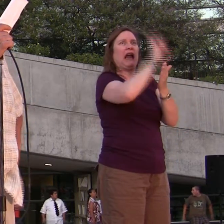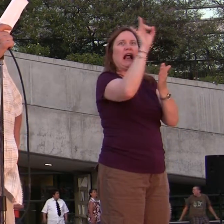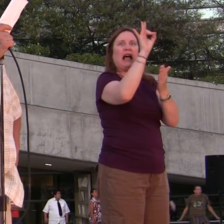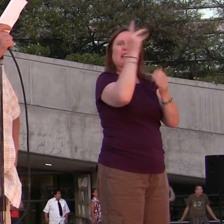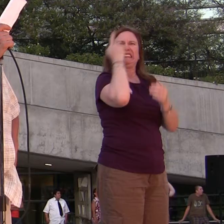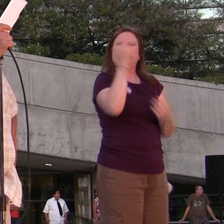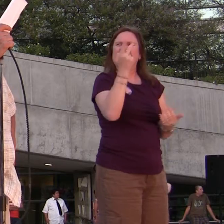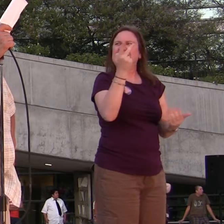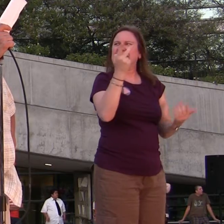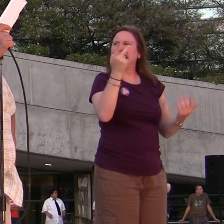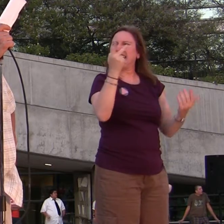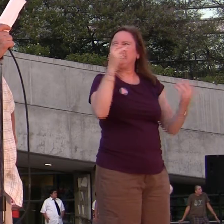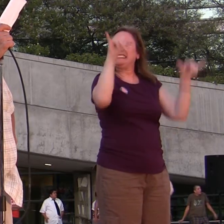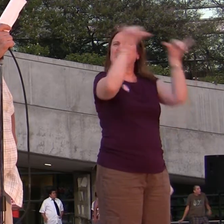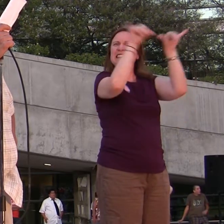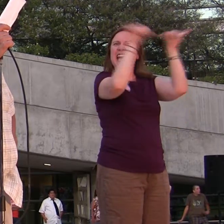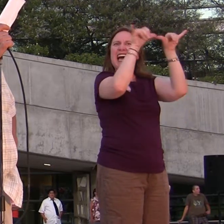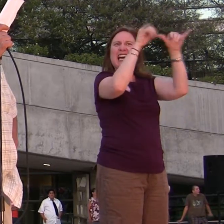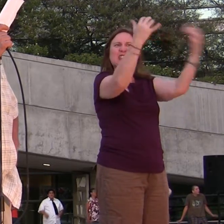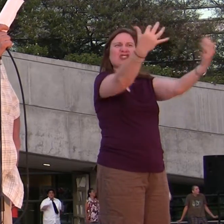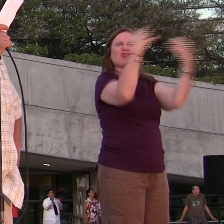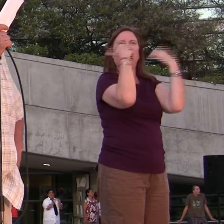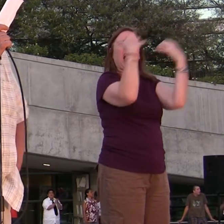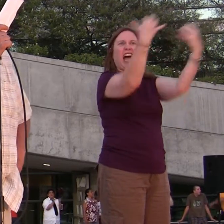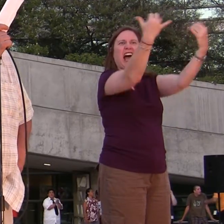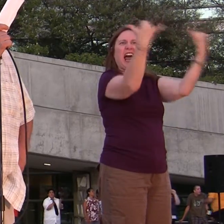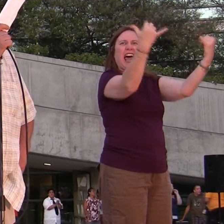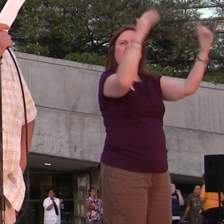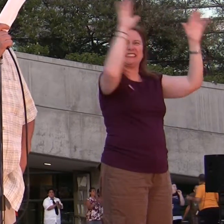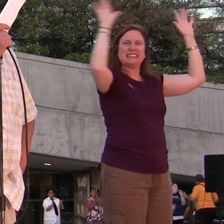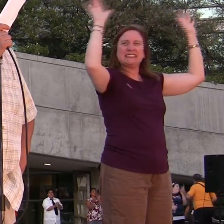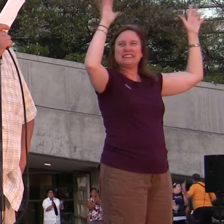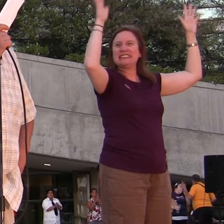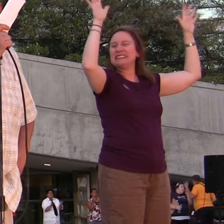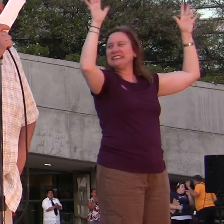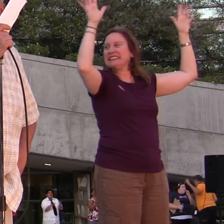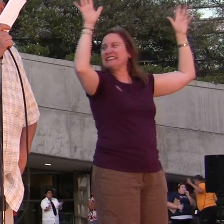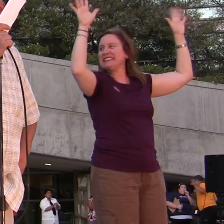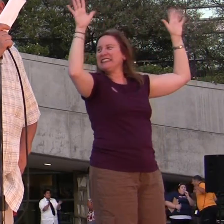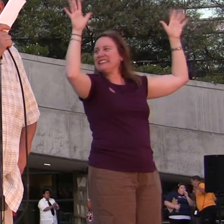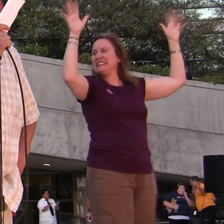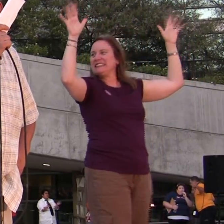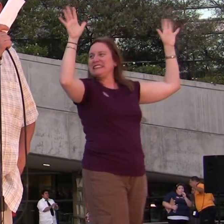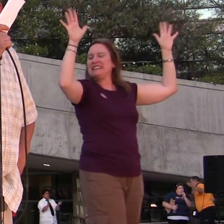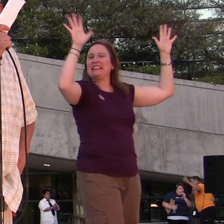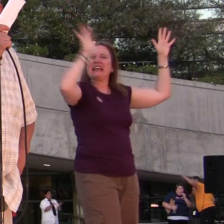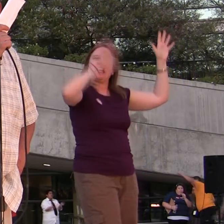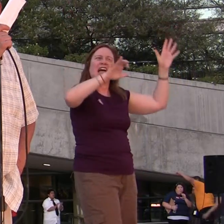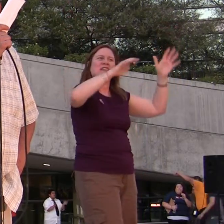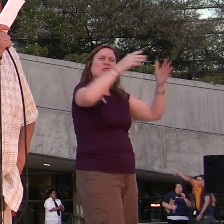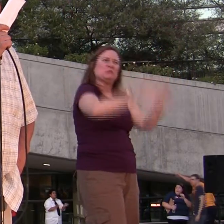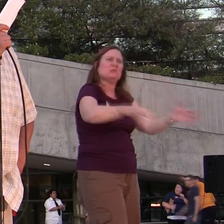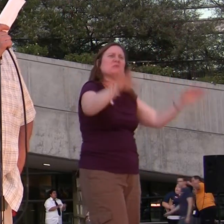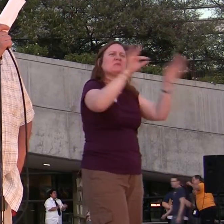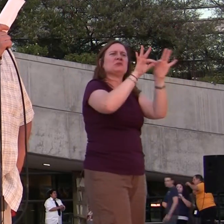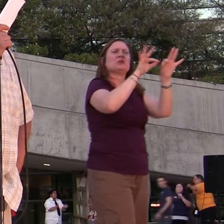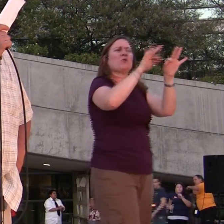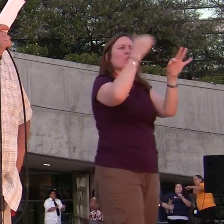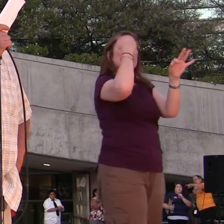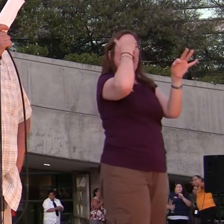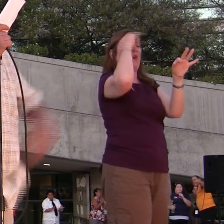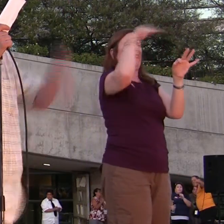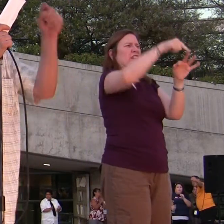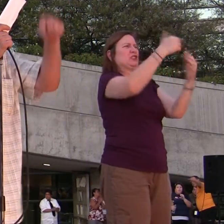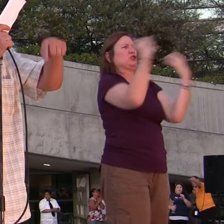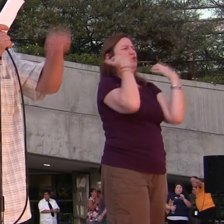the size of this crowd that just keeps getting bigger and bigger and bigger. Which is what this is all about. They're going to know that this